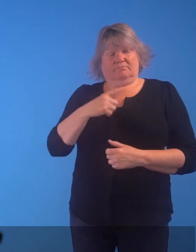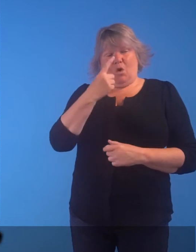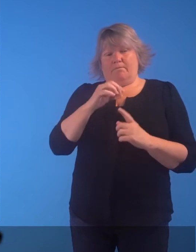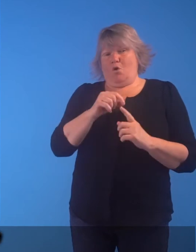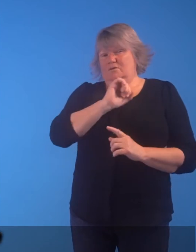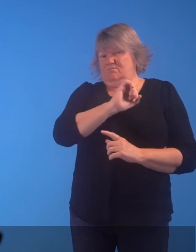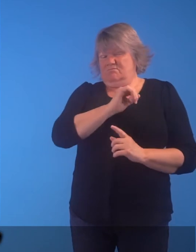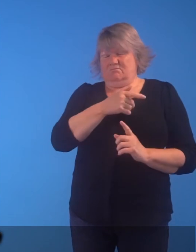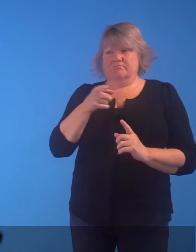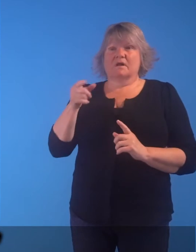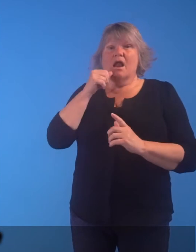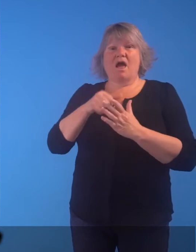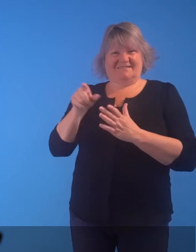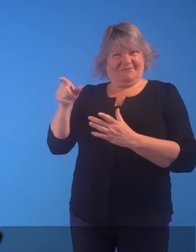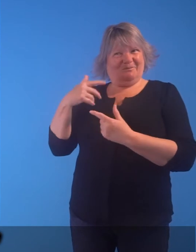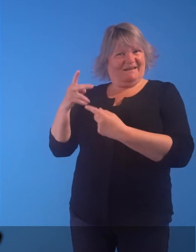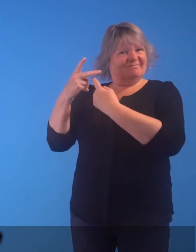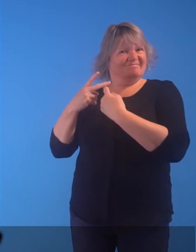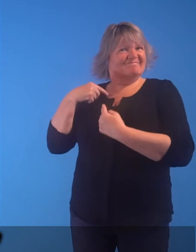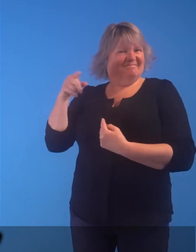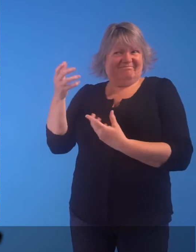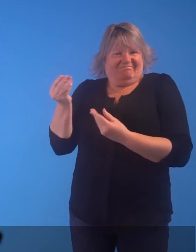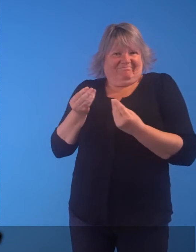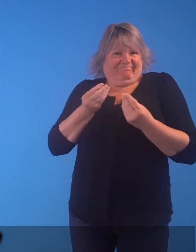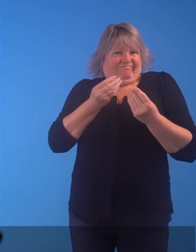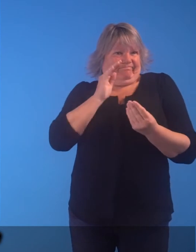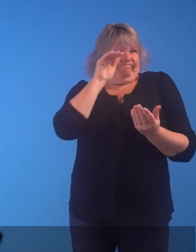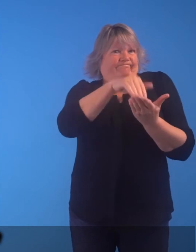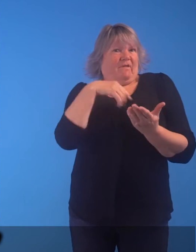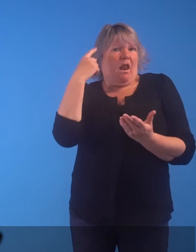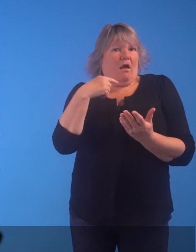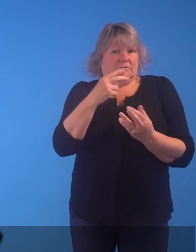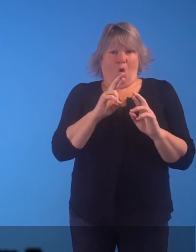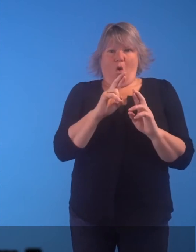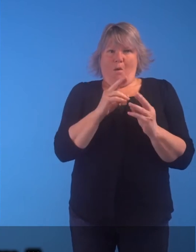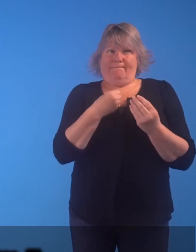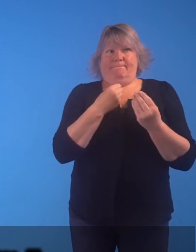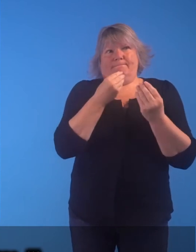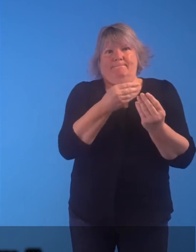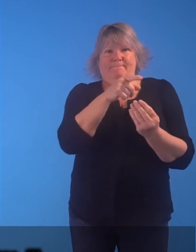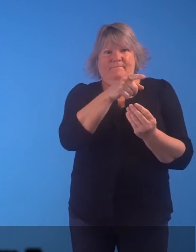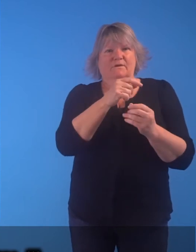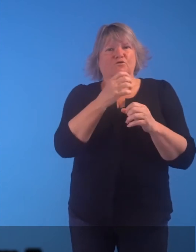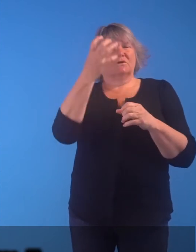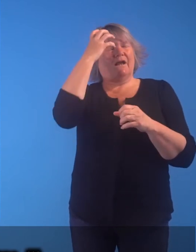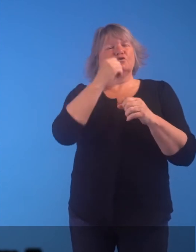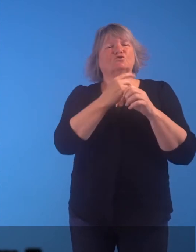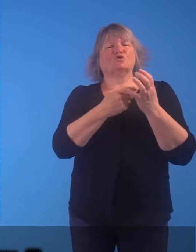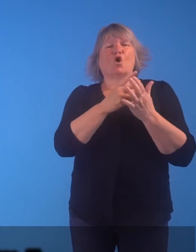At one point, he took a letter from his patron to London, hoping to become the official horse painter